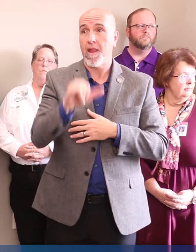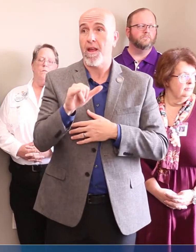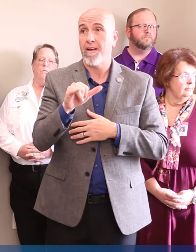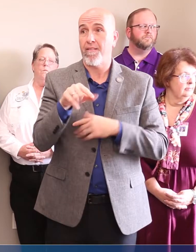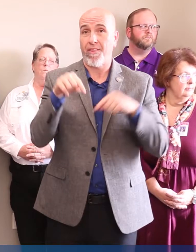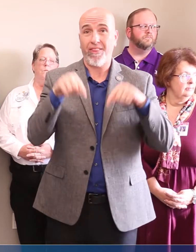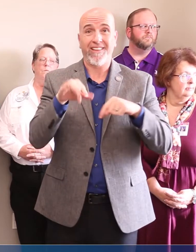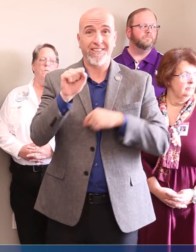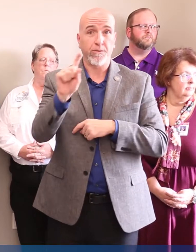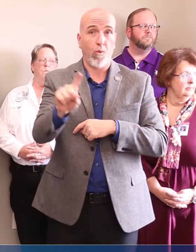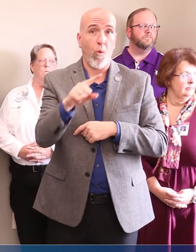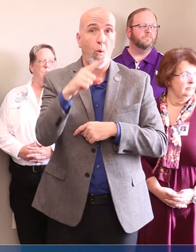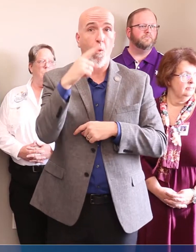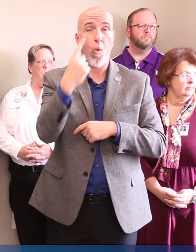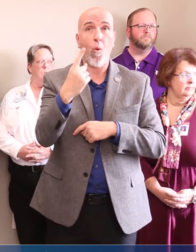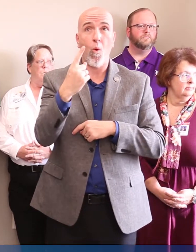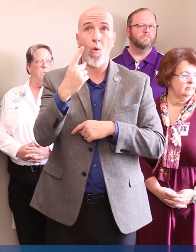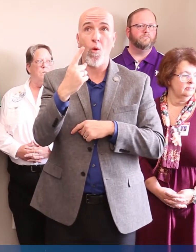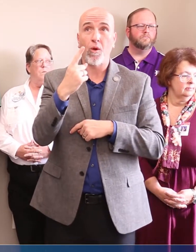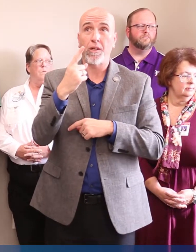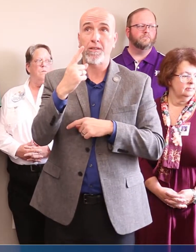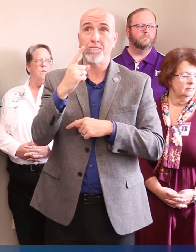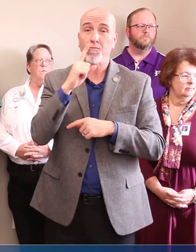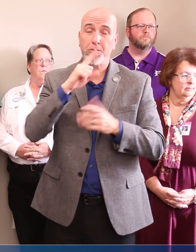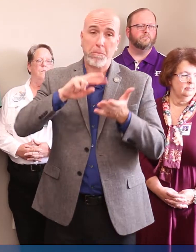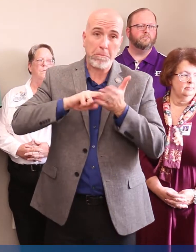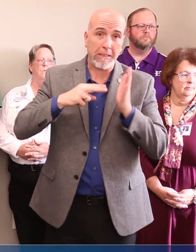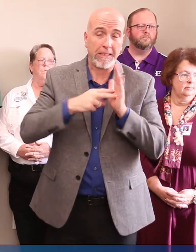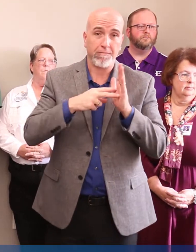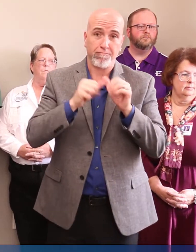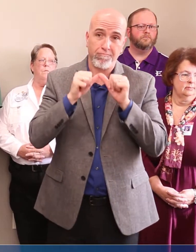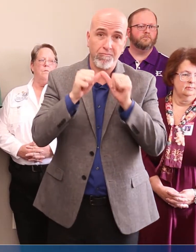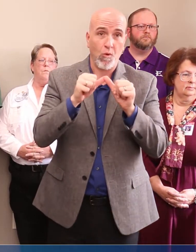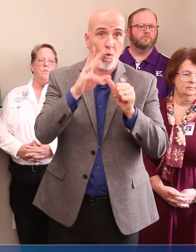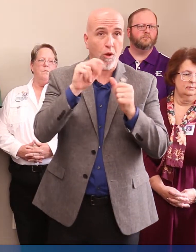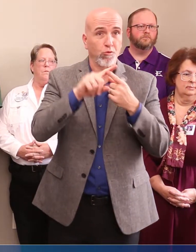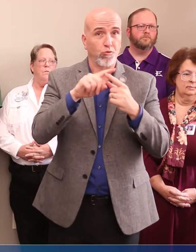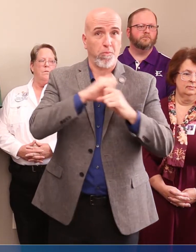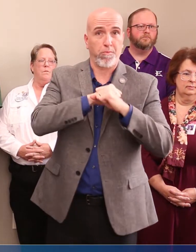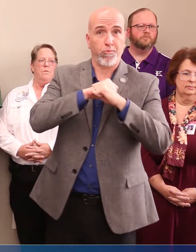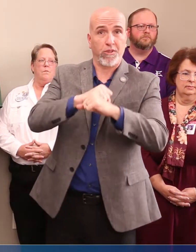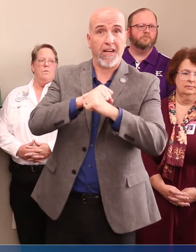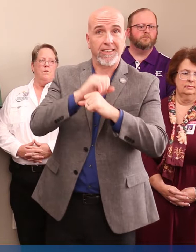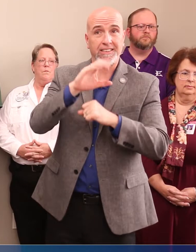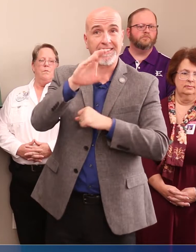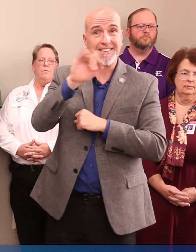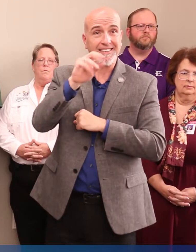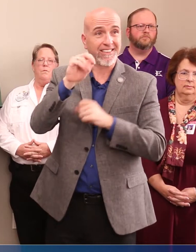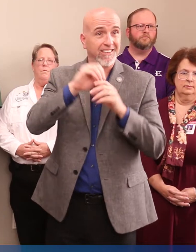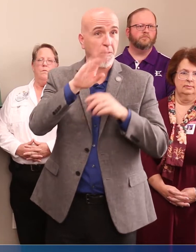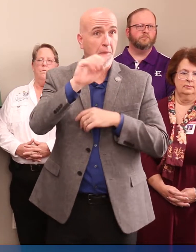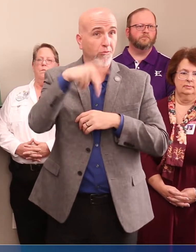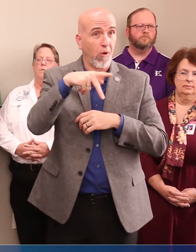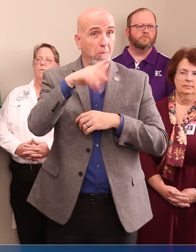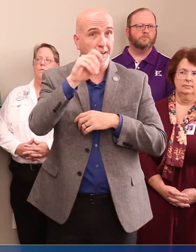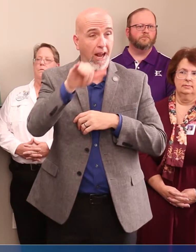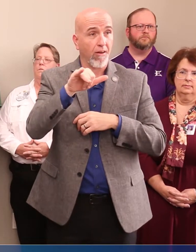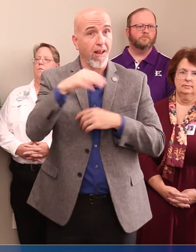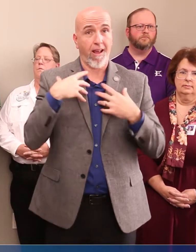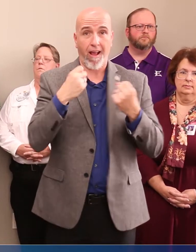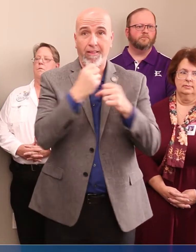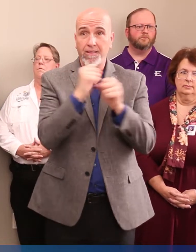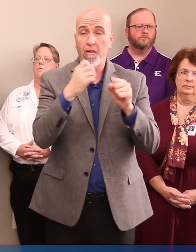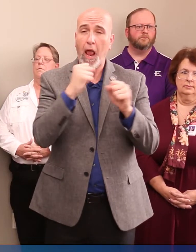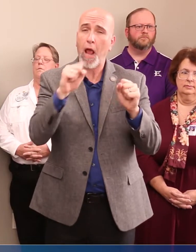this is the only meaningful way to protect the citizens of Bastrop County's health and safety and to make an